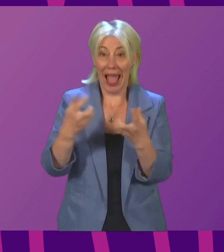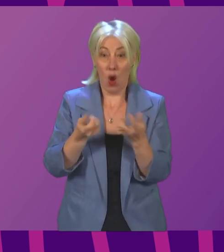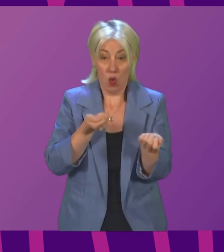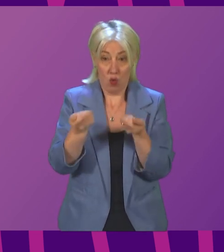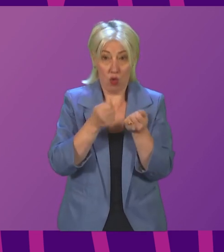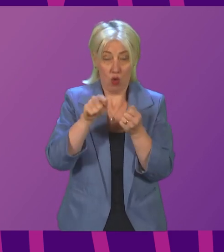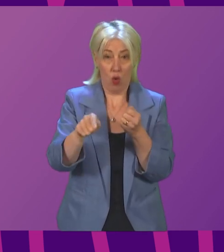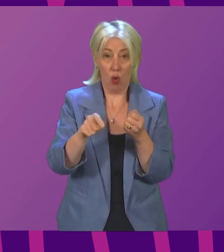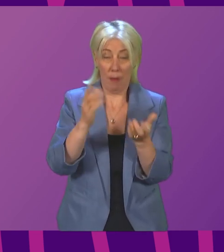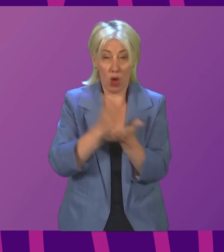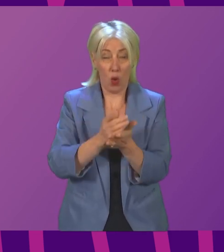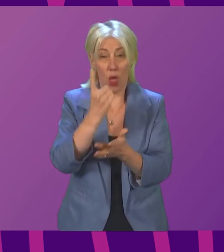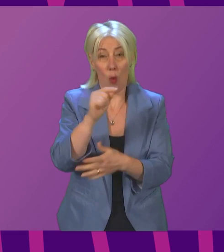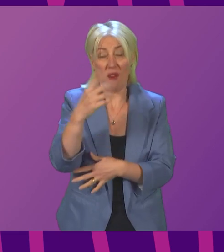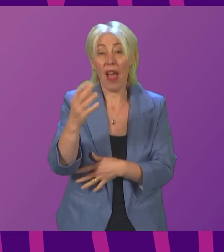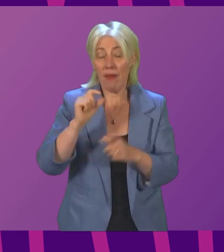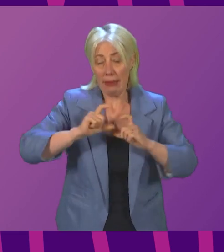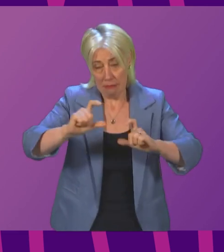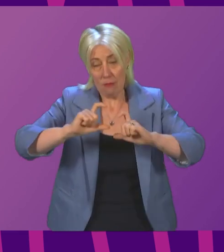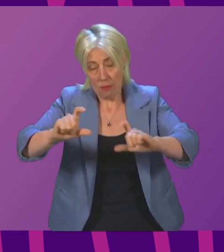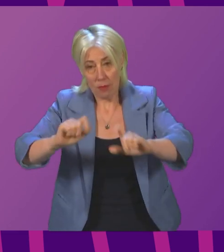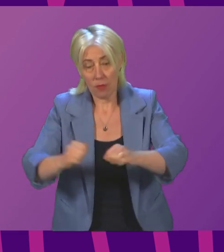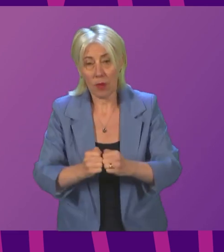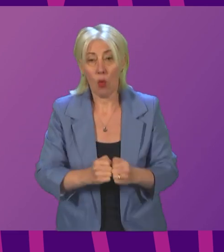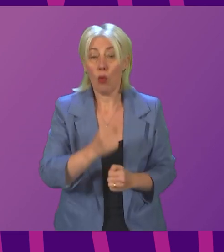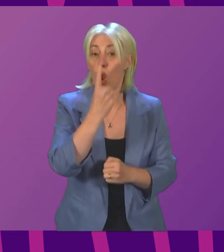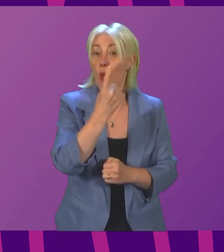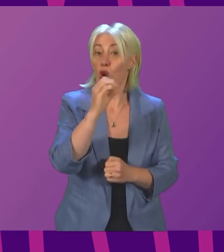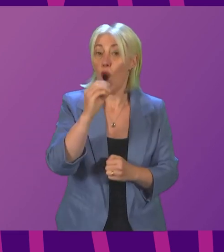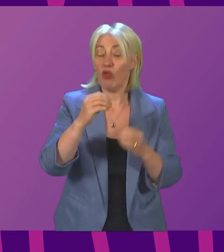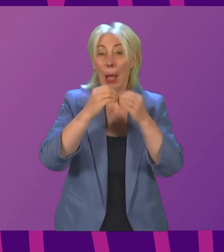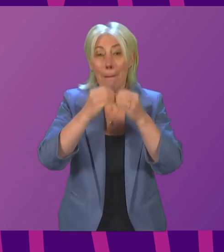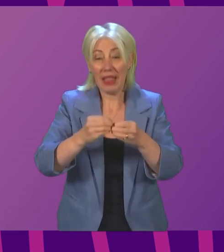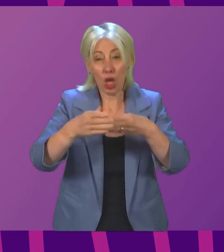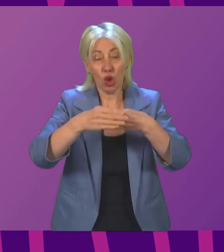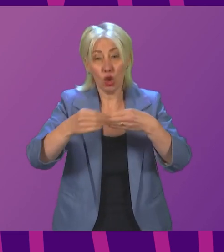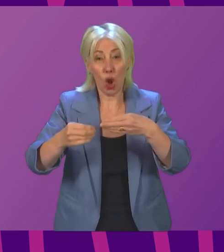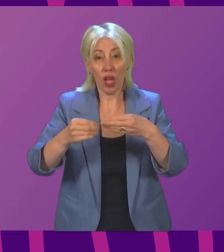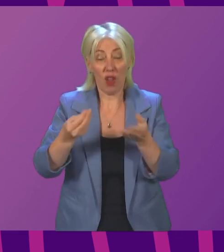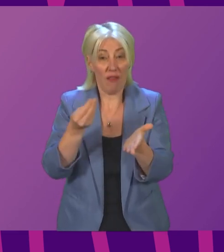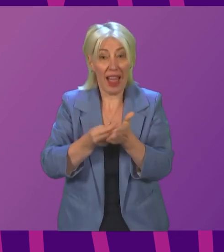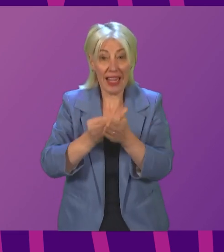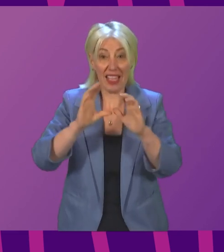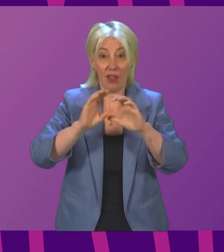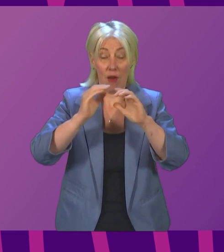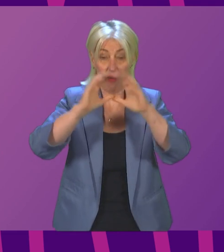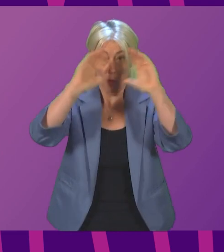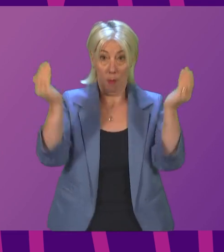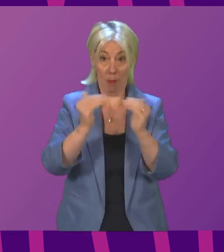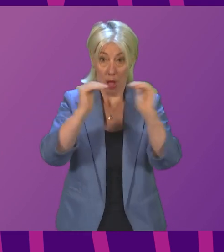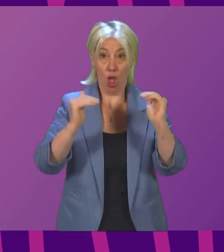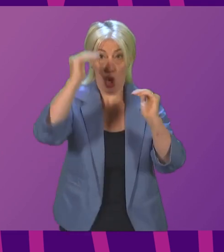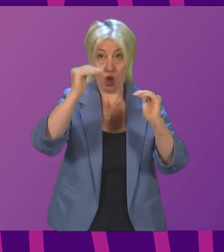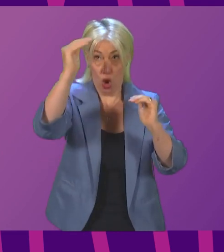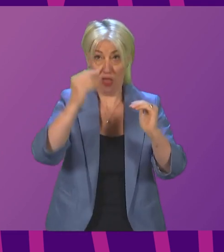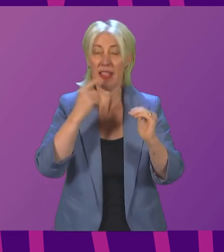keep 1.5 alive. We wanted the $100 billion of finance promised by the Global North to developing nations 12 years